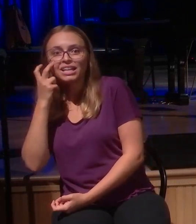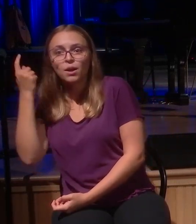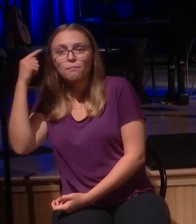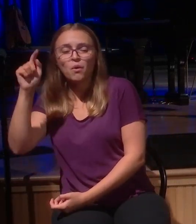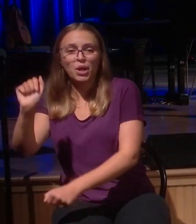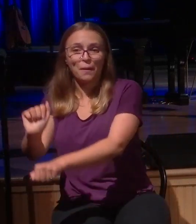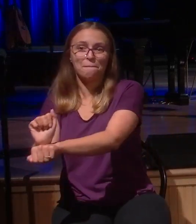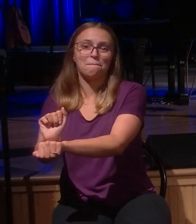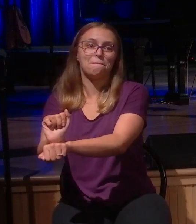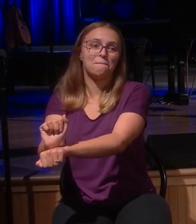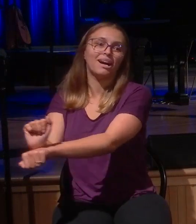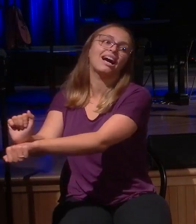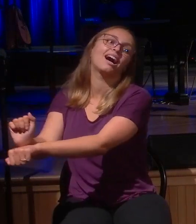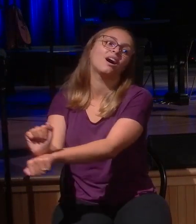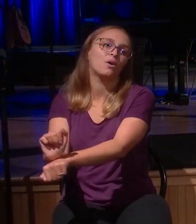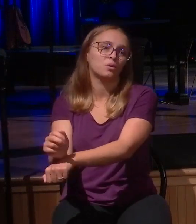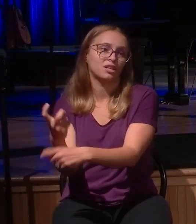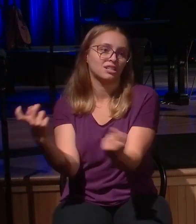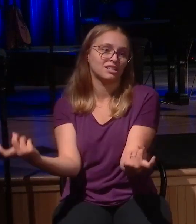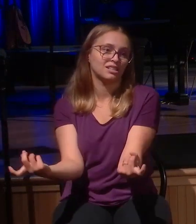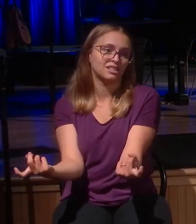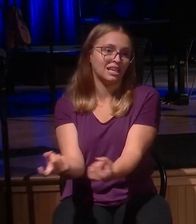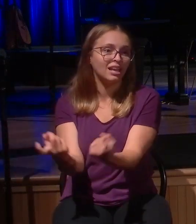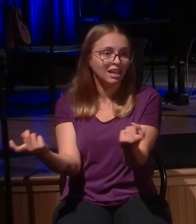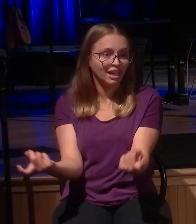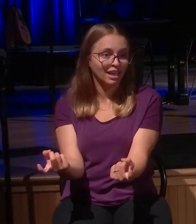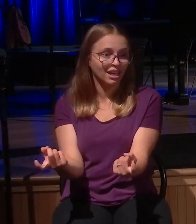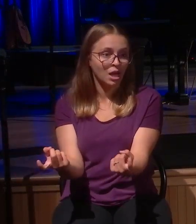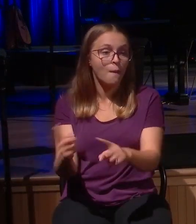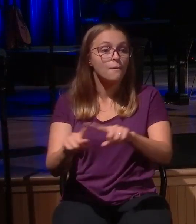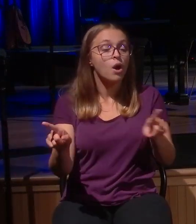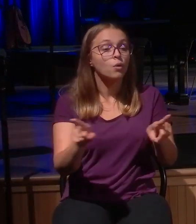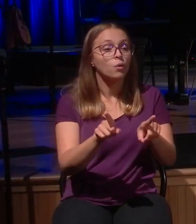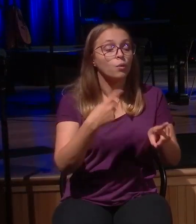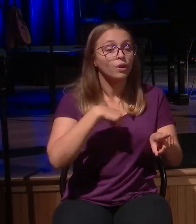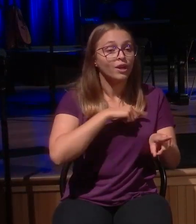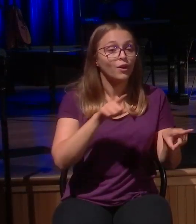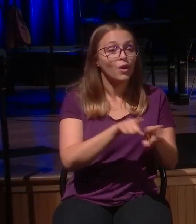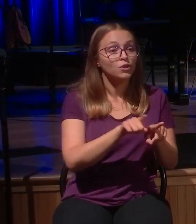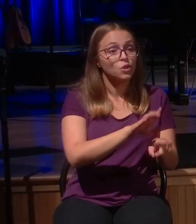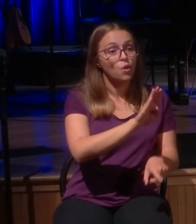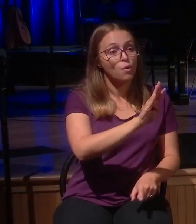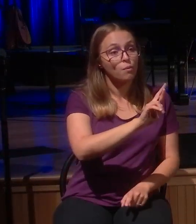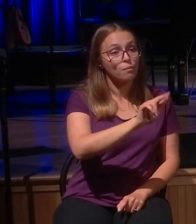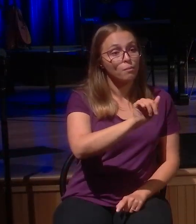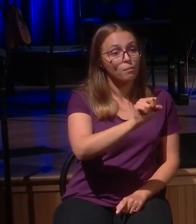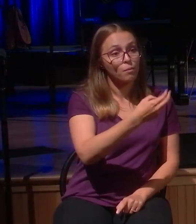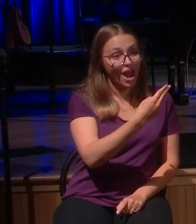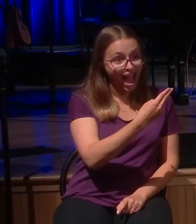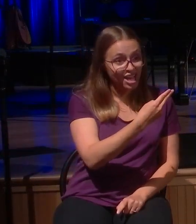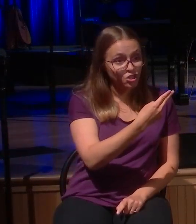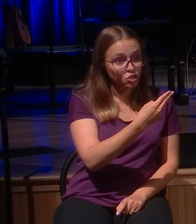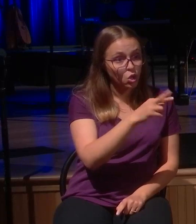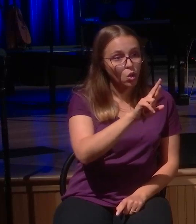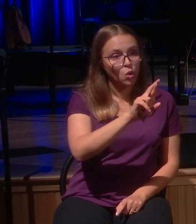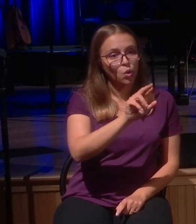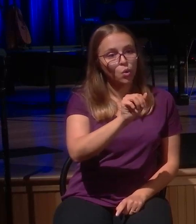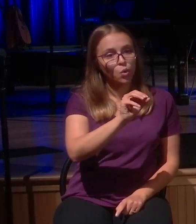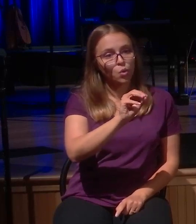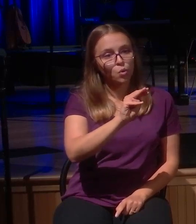bound. And not only are we bound, we're brash. Romans chapter 8. Here's what it says. That in the flesh, we